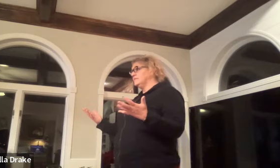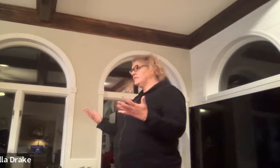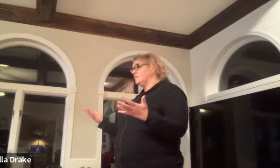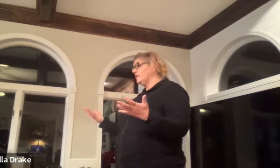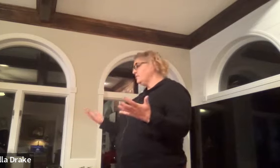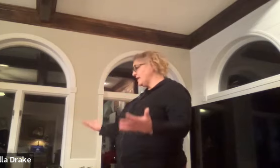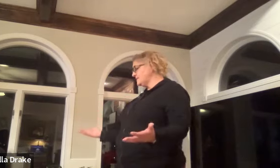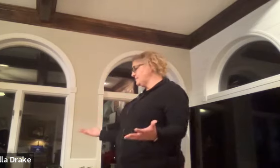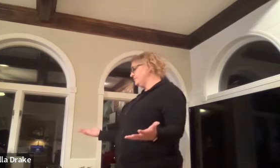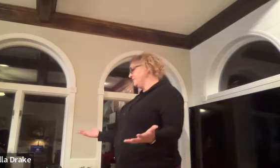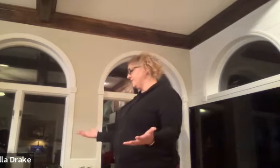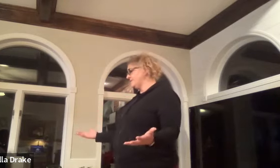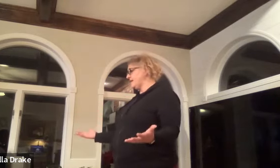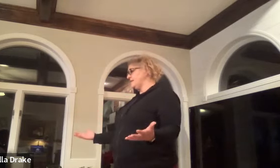what do you like to do during the day